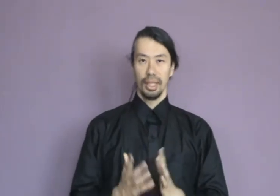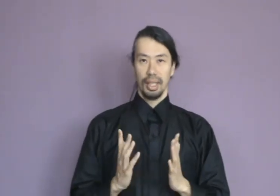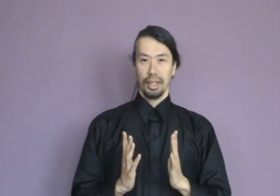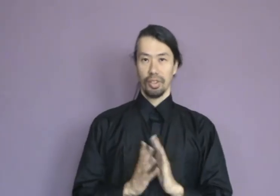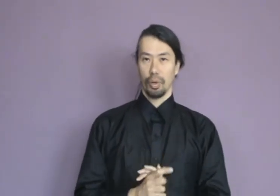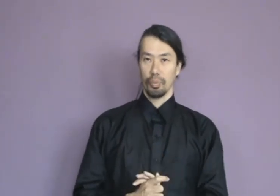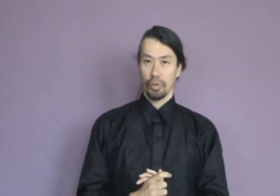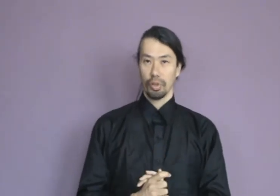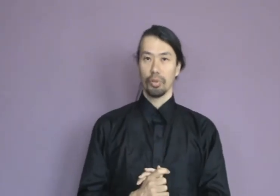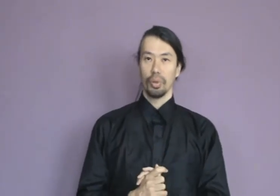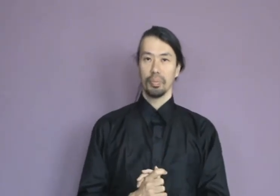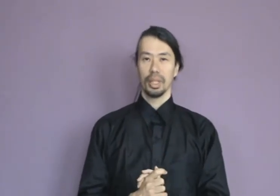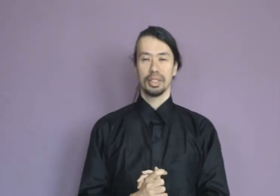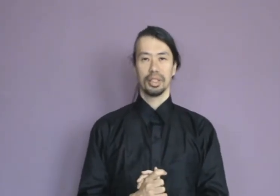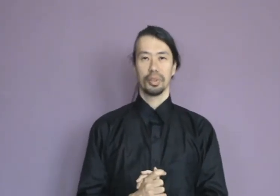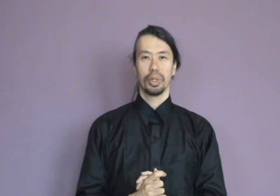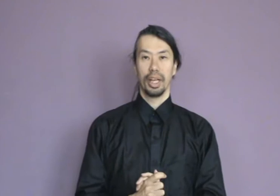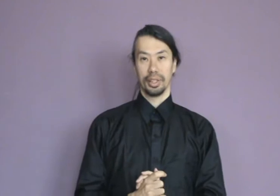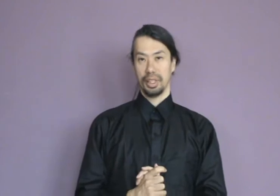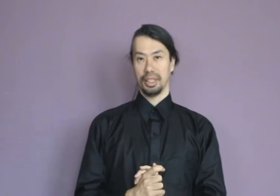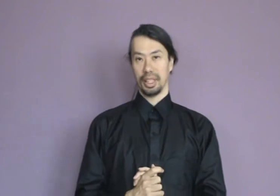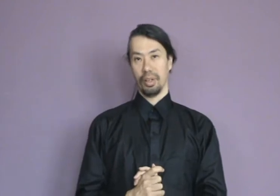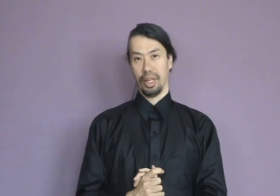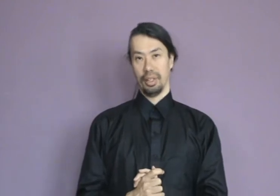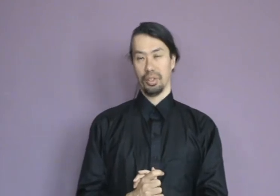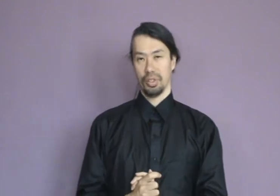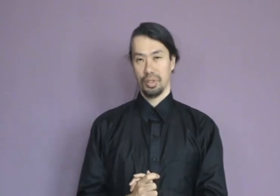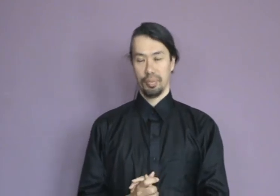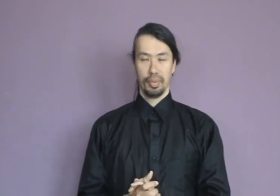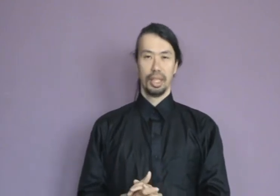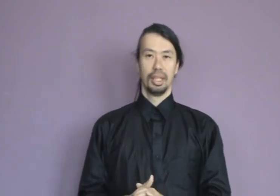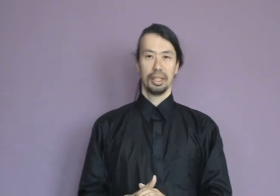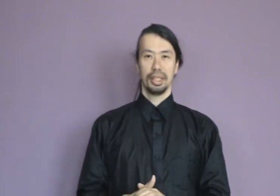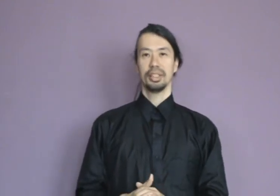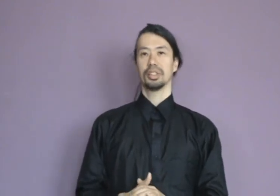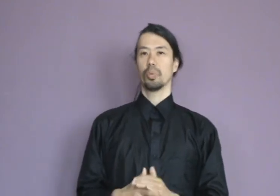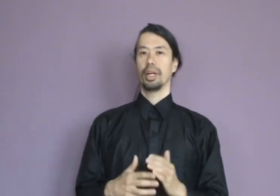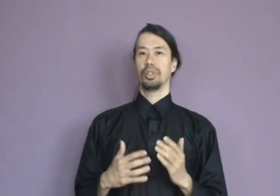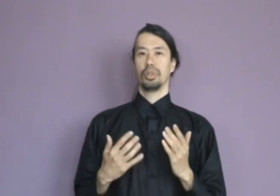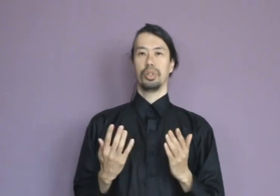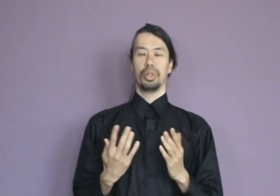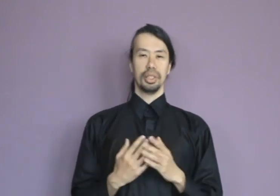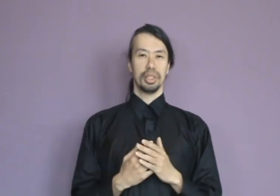So first of all, let's start with energizing our hands. The easiest way to do this